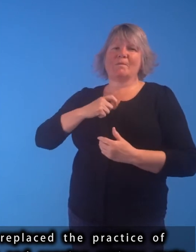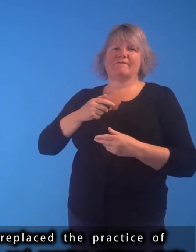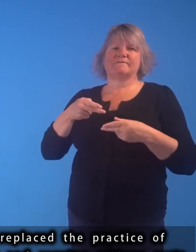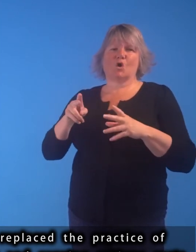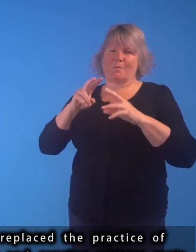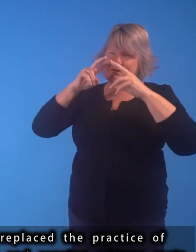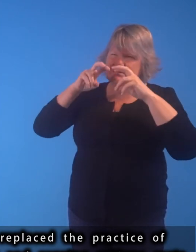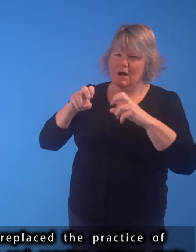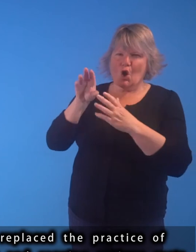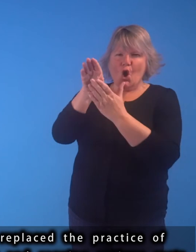antique casts.